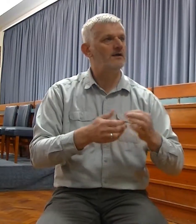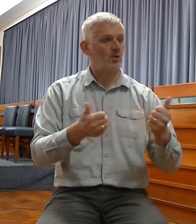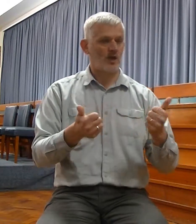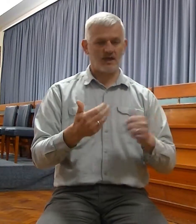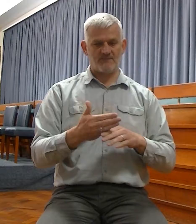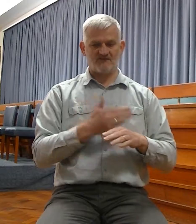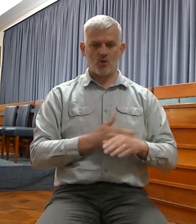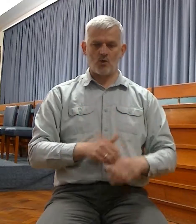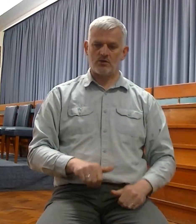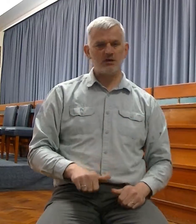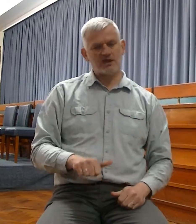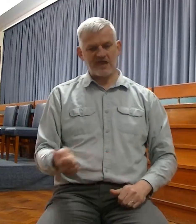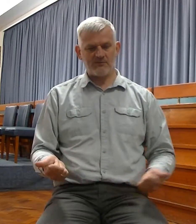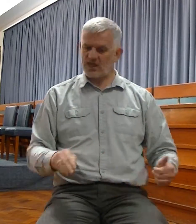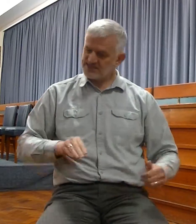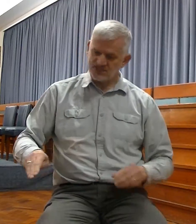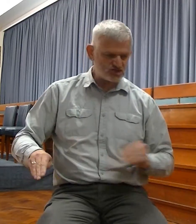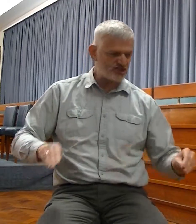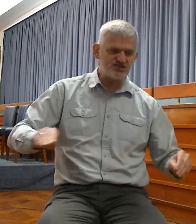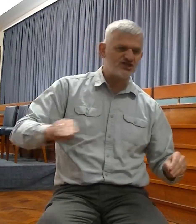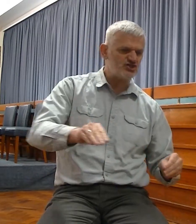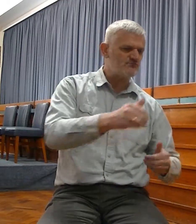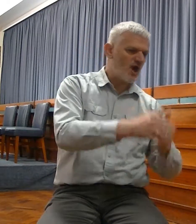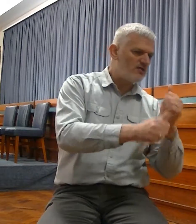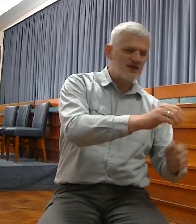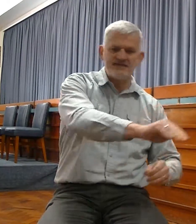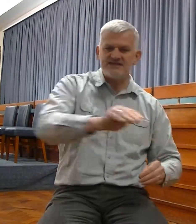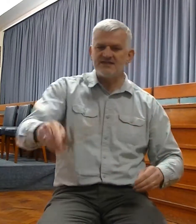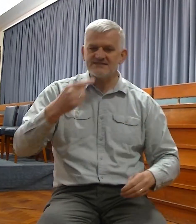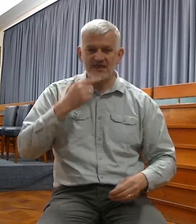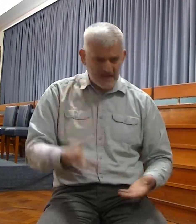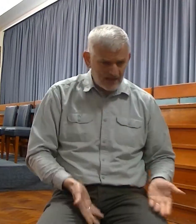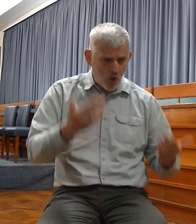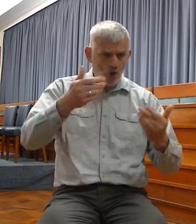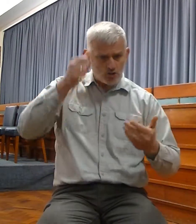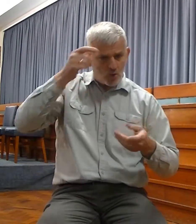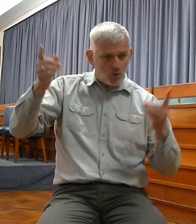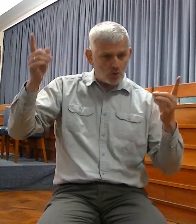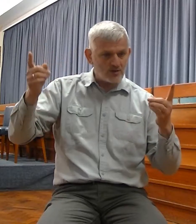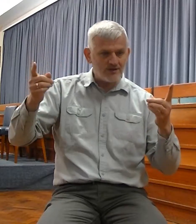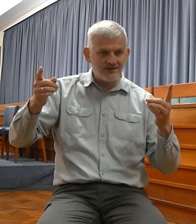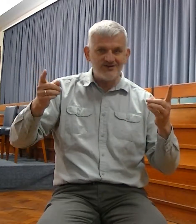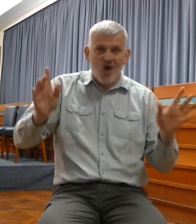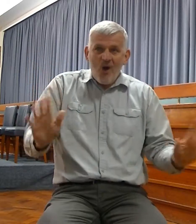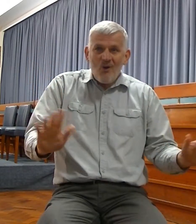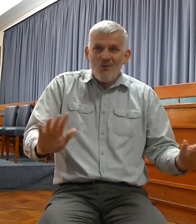his neighbour, and every man his brother, saying, Know the Lord, for they shall all know me.